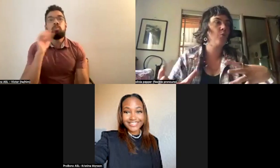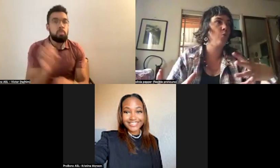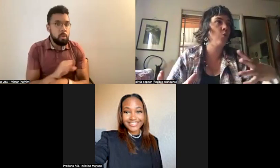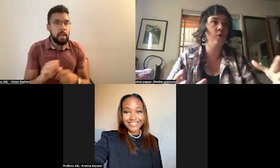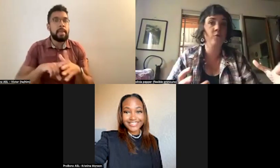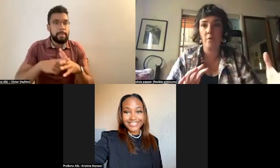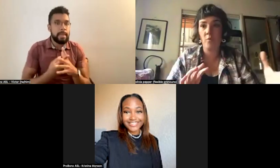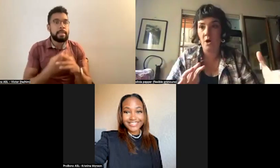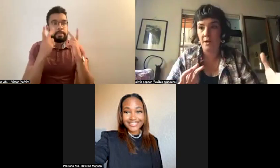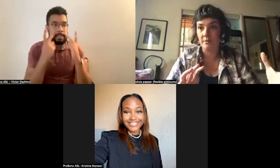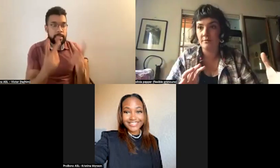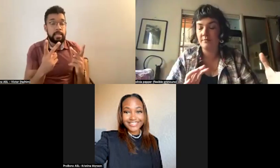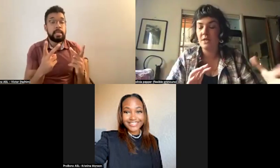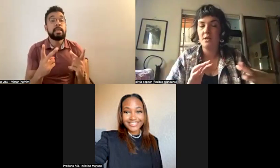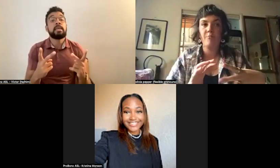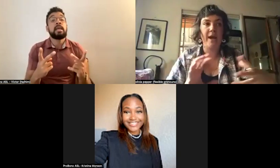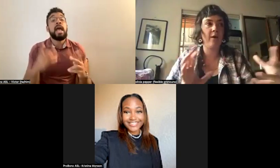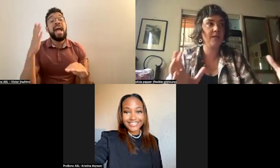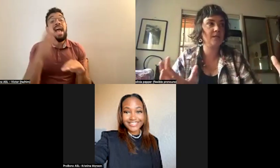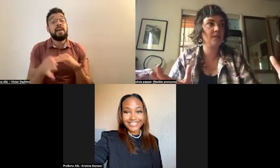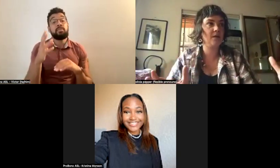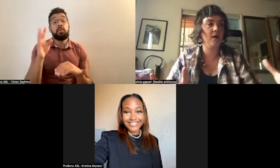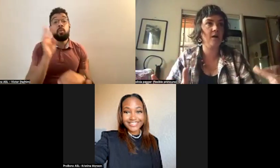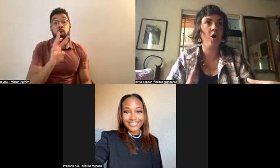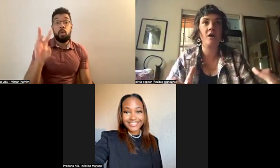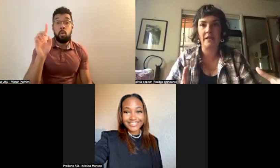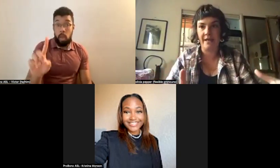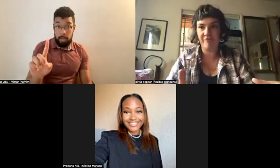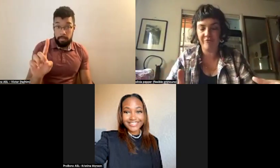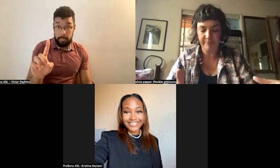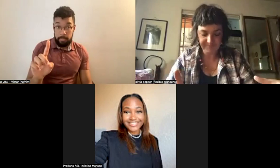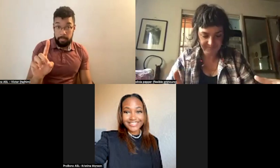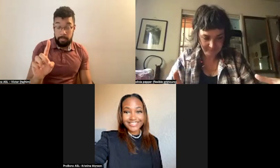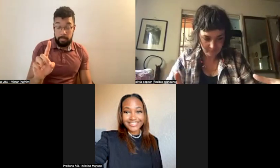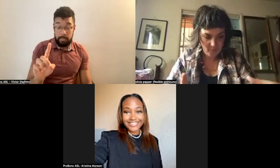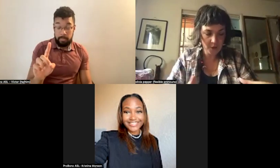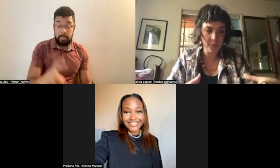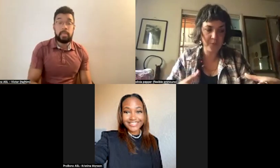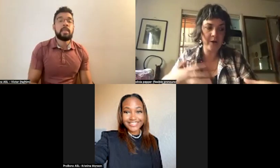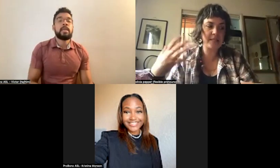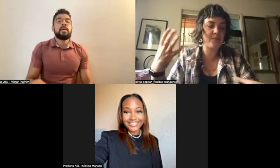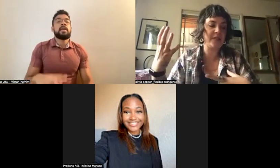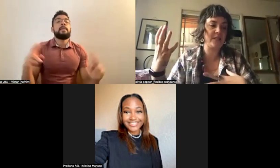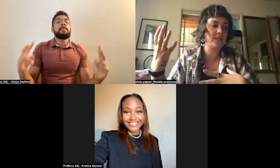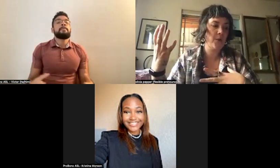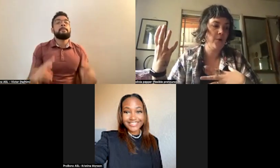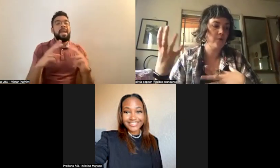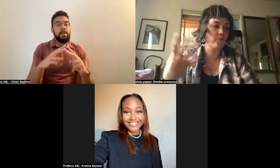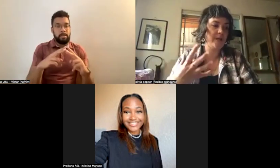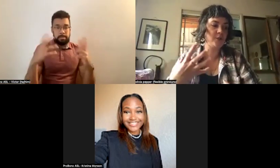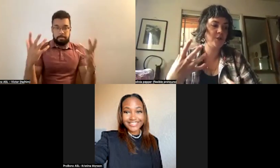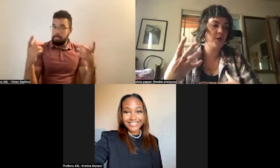world war one, Paris, uh, enclave. You know, Paris has been this